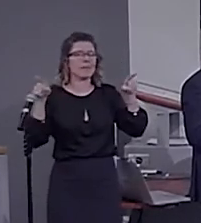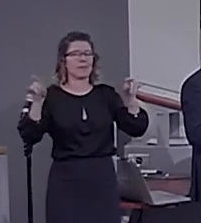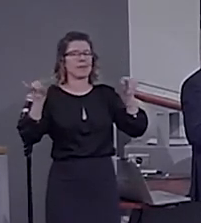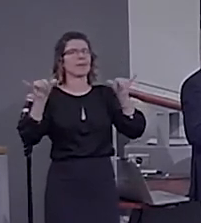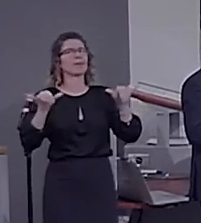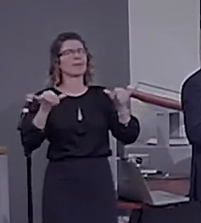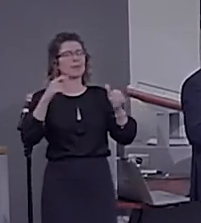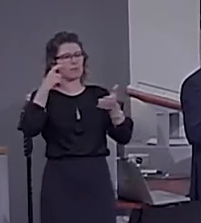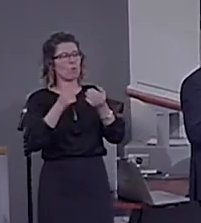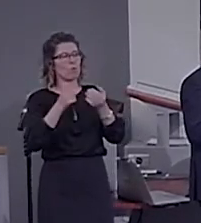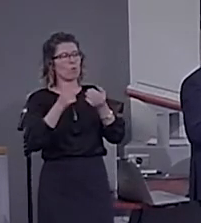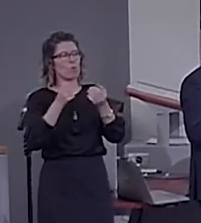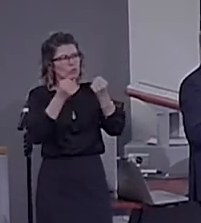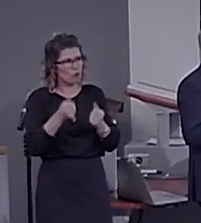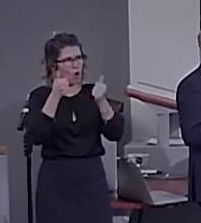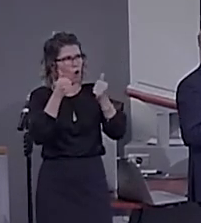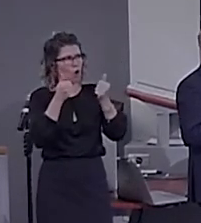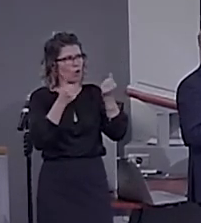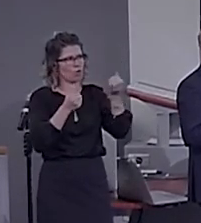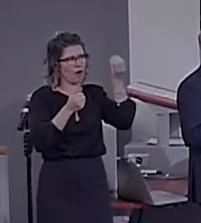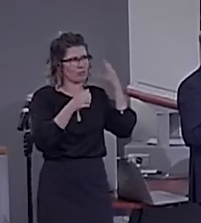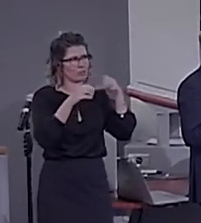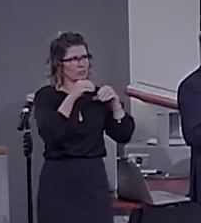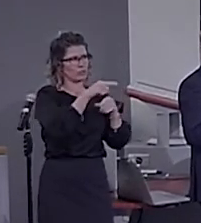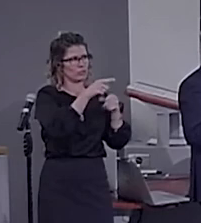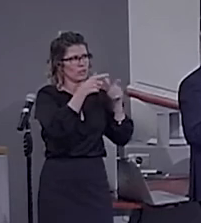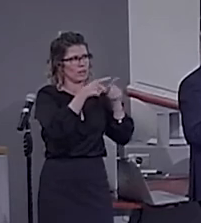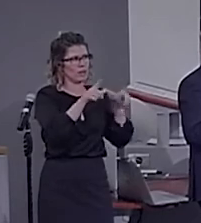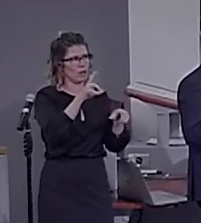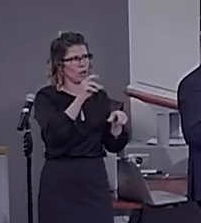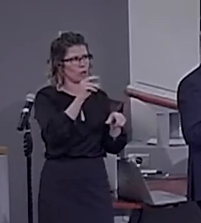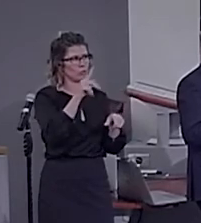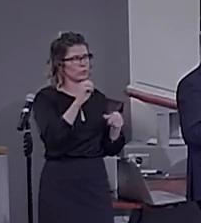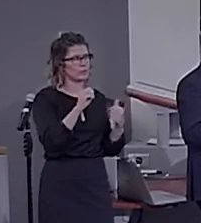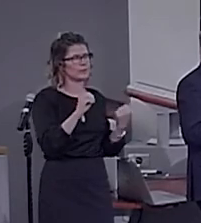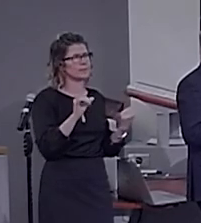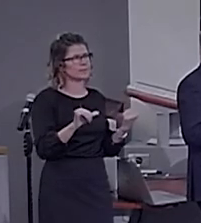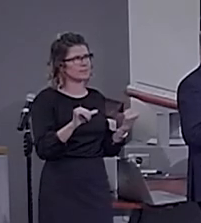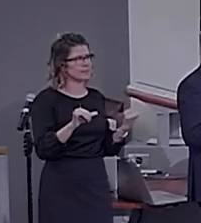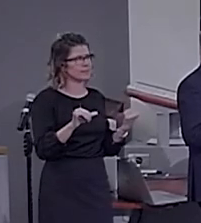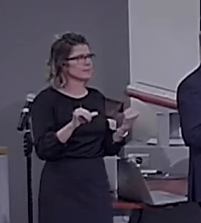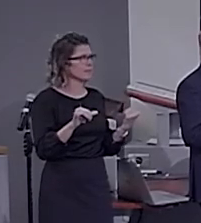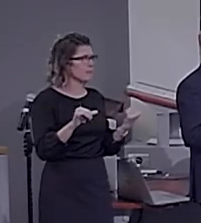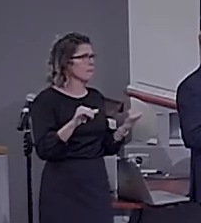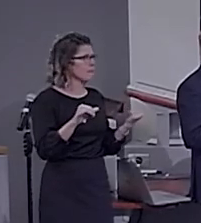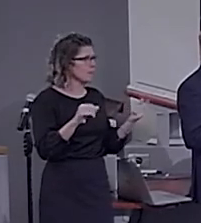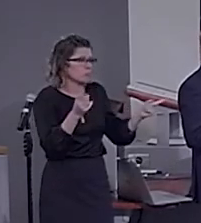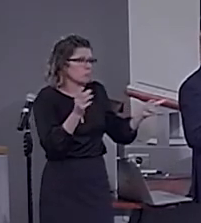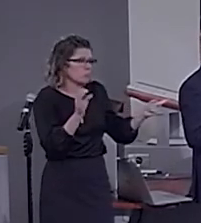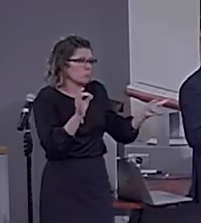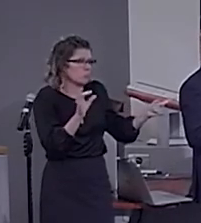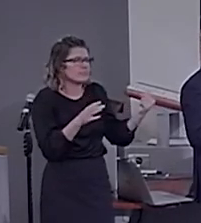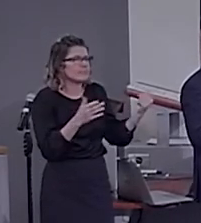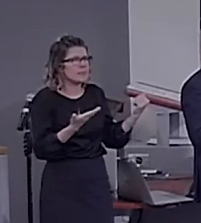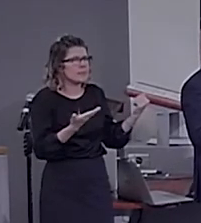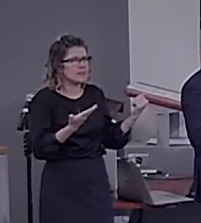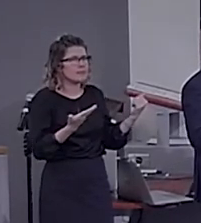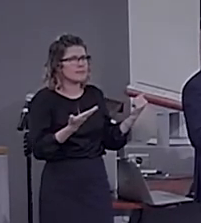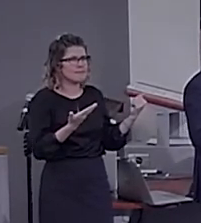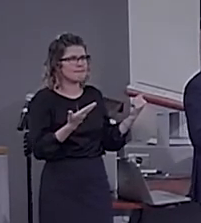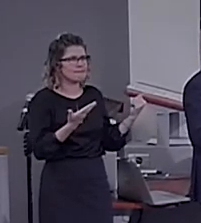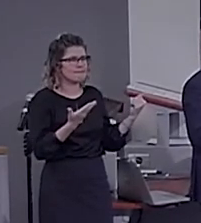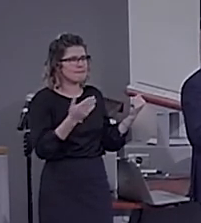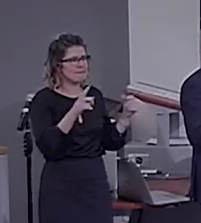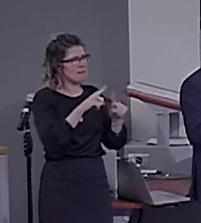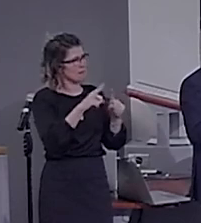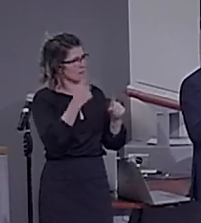activation of the language roots. So perhaps, okay. But remember, of course, there would be